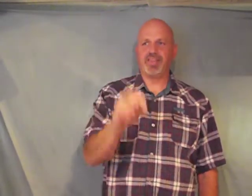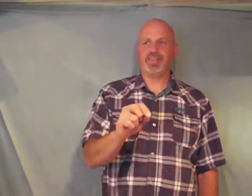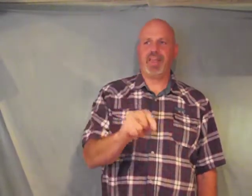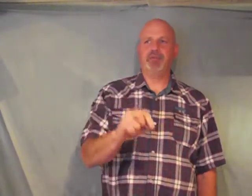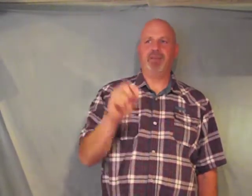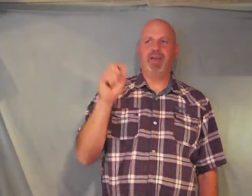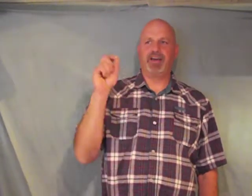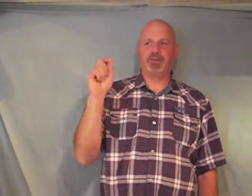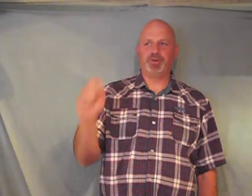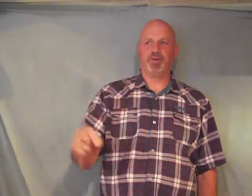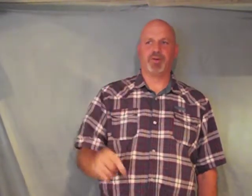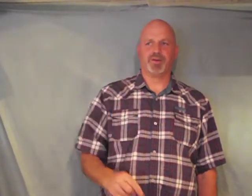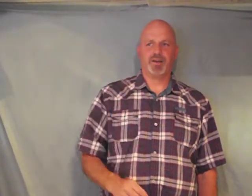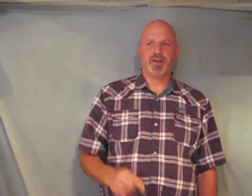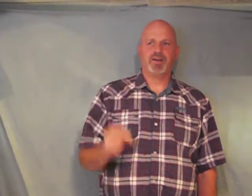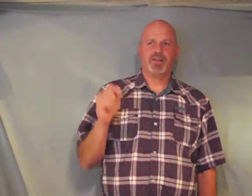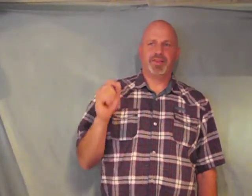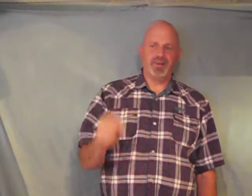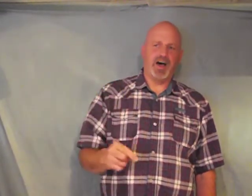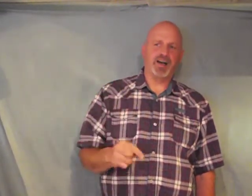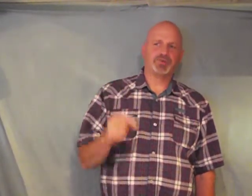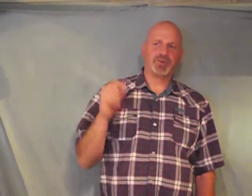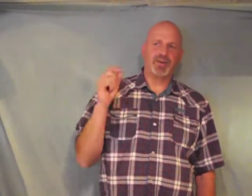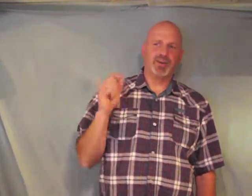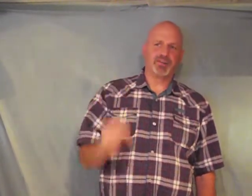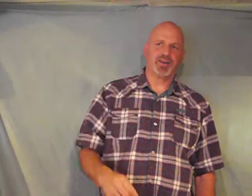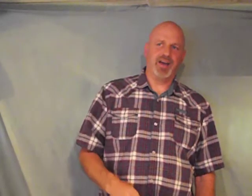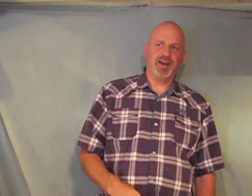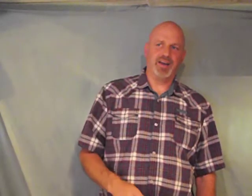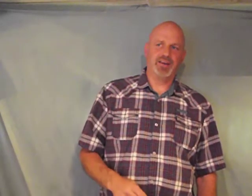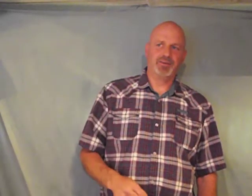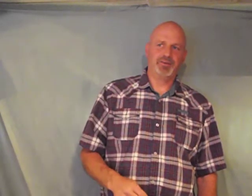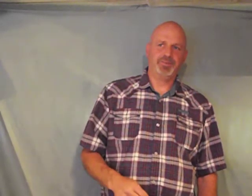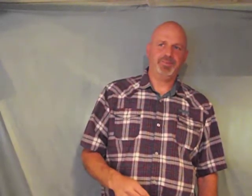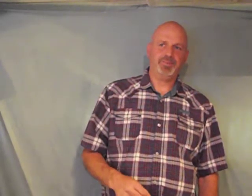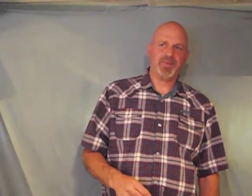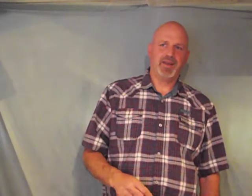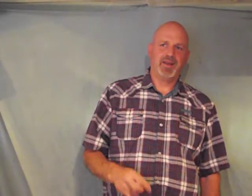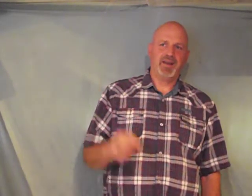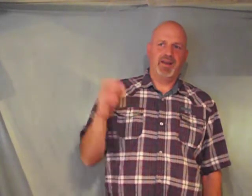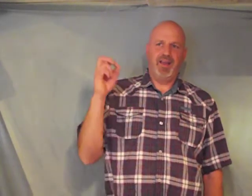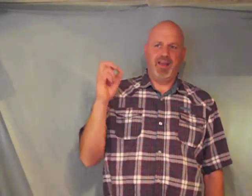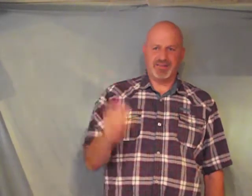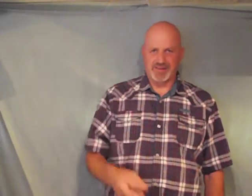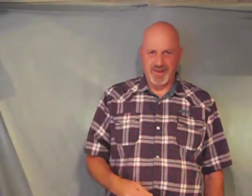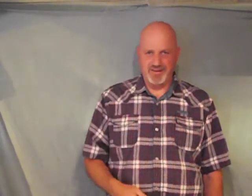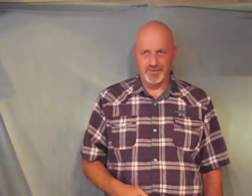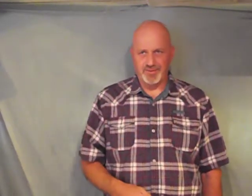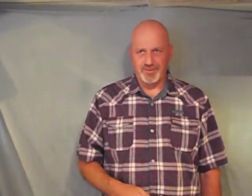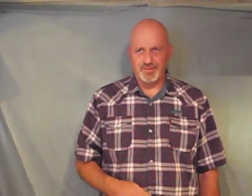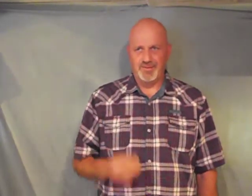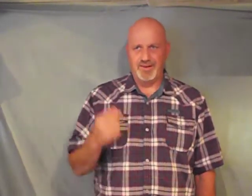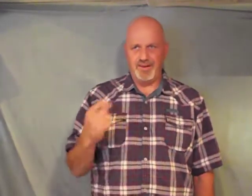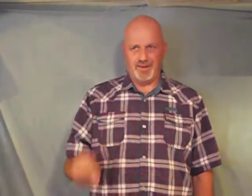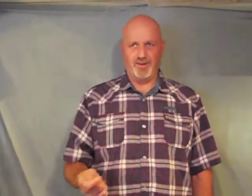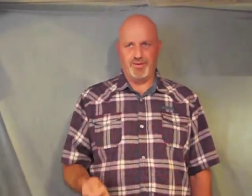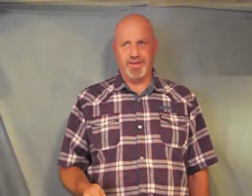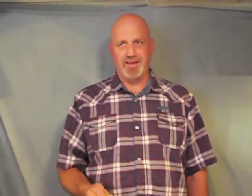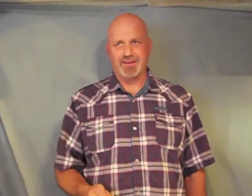they may adorn the doctrine of God and Savior in all things